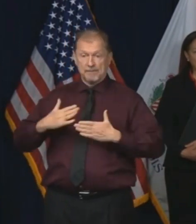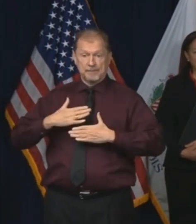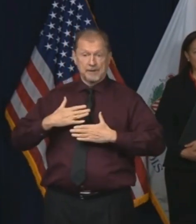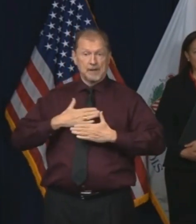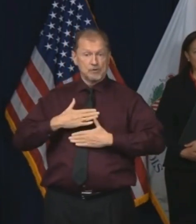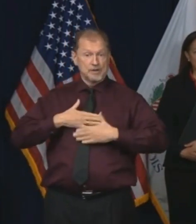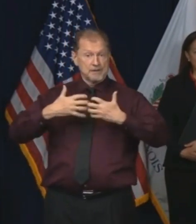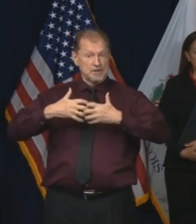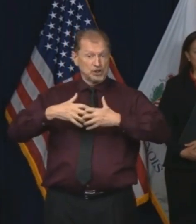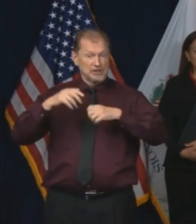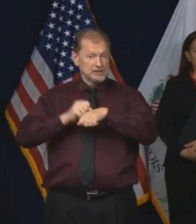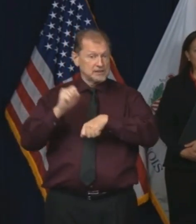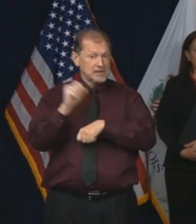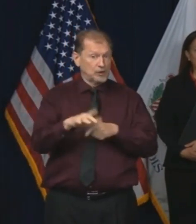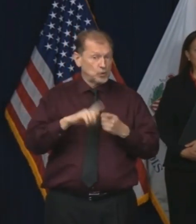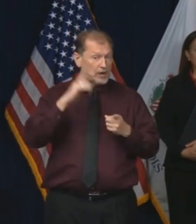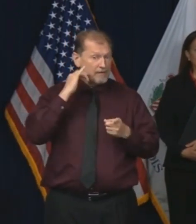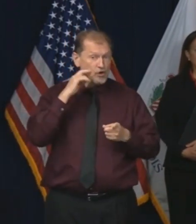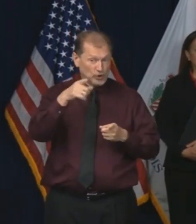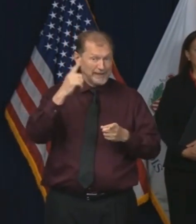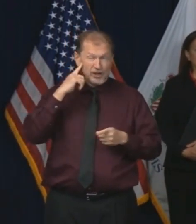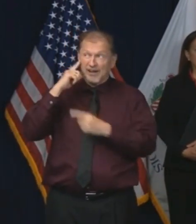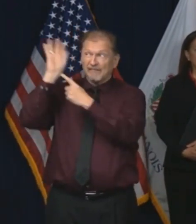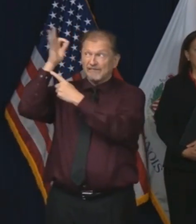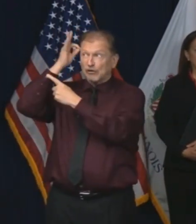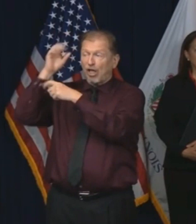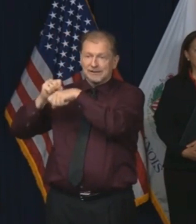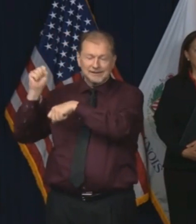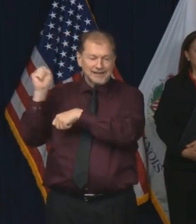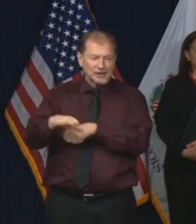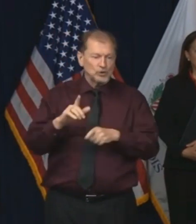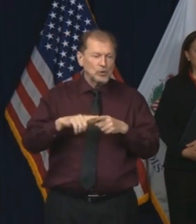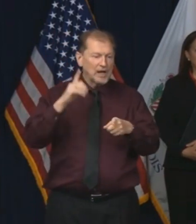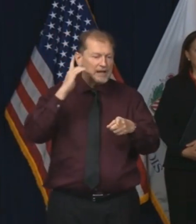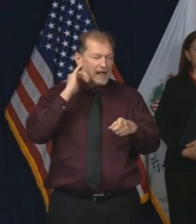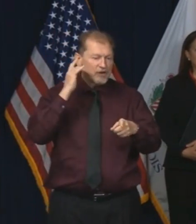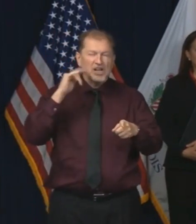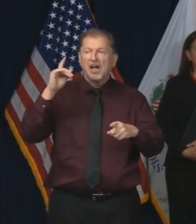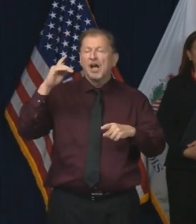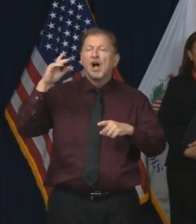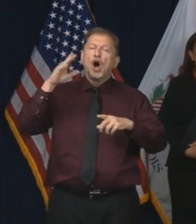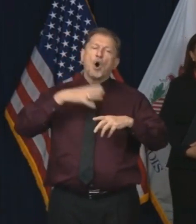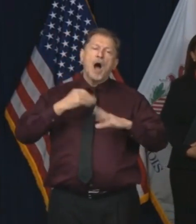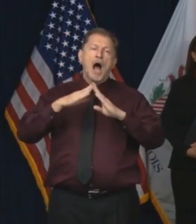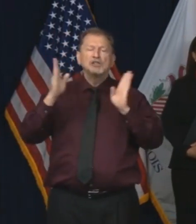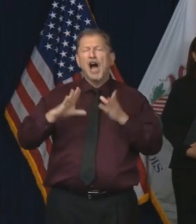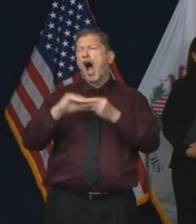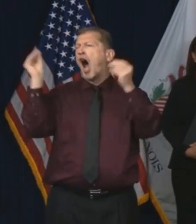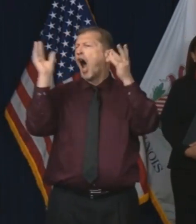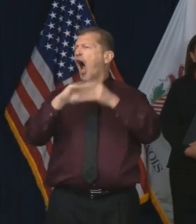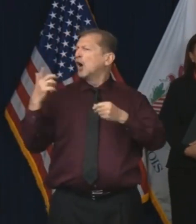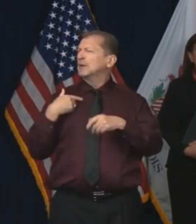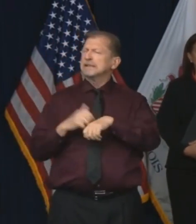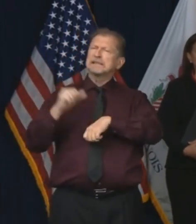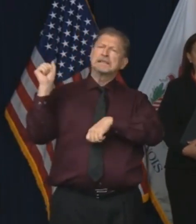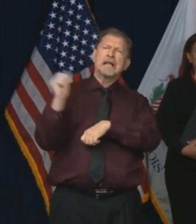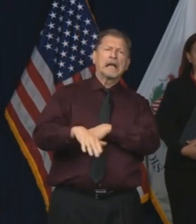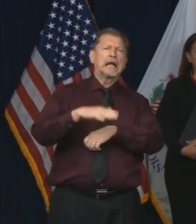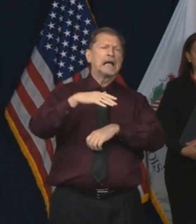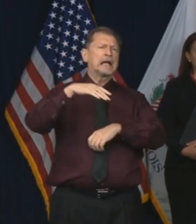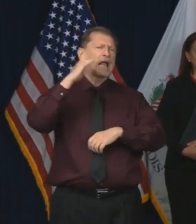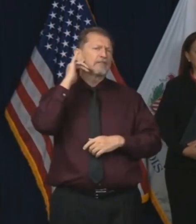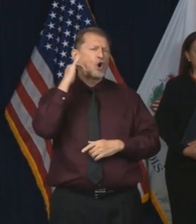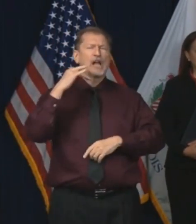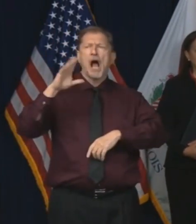California. You may have heard this. And there was a celebration by the White House and, of course, by people in California that there were